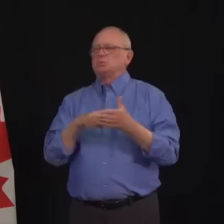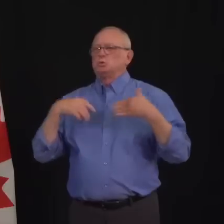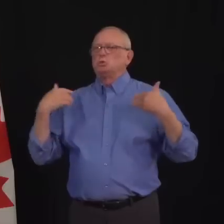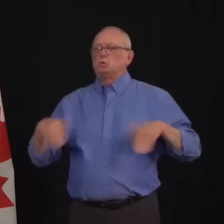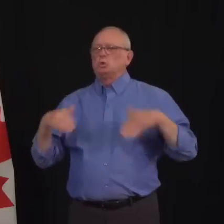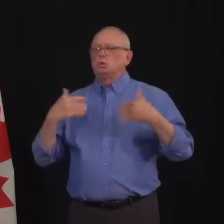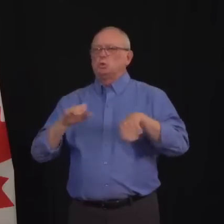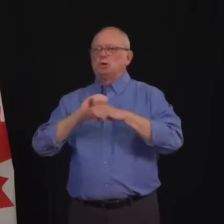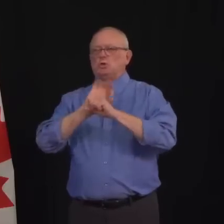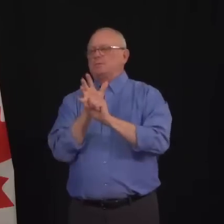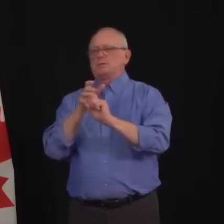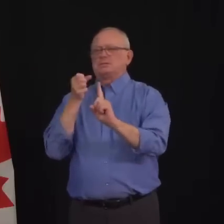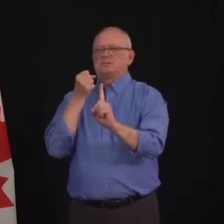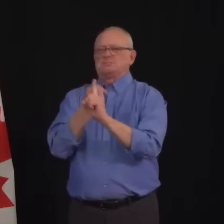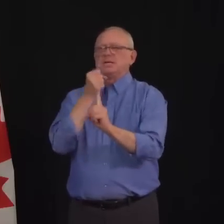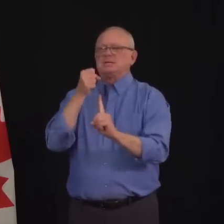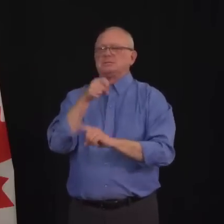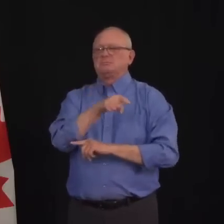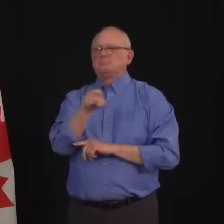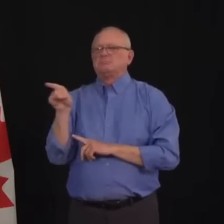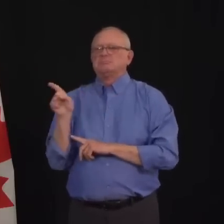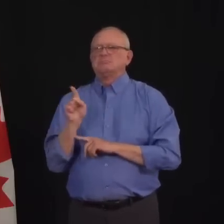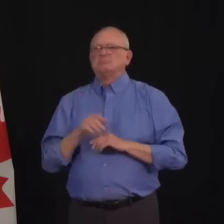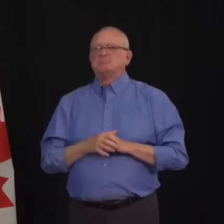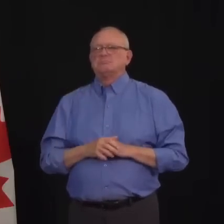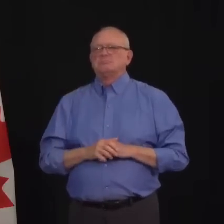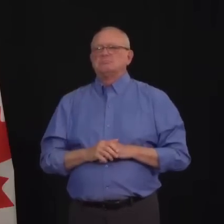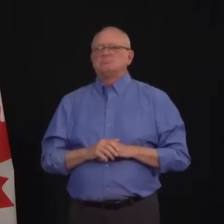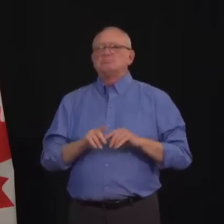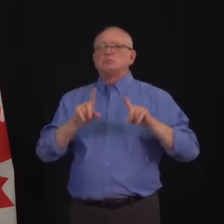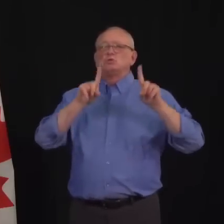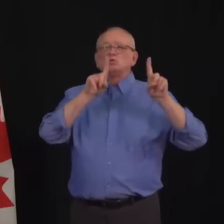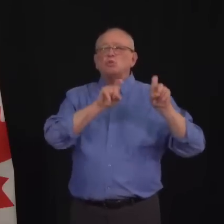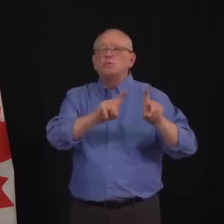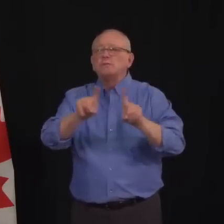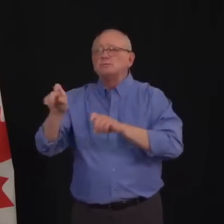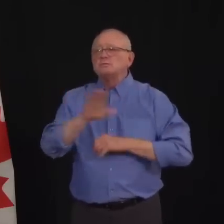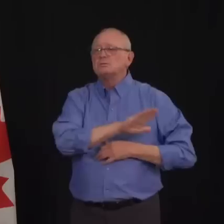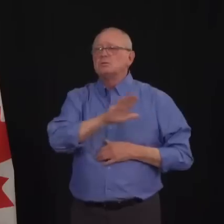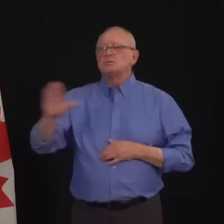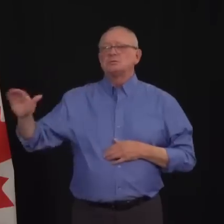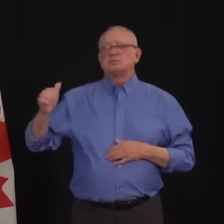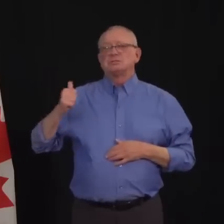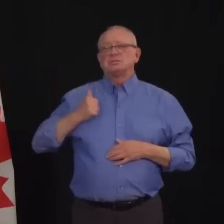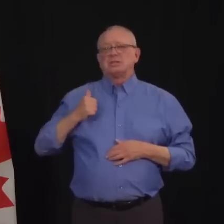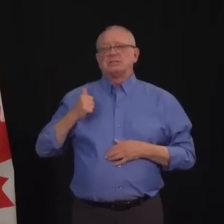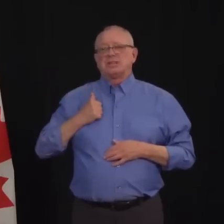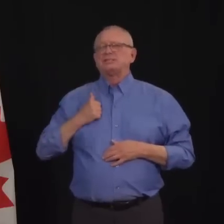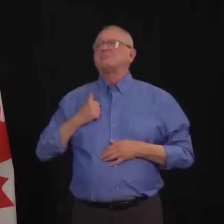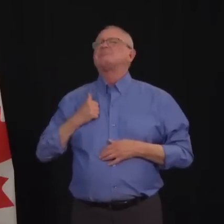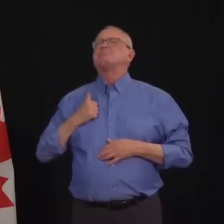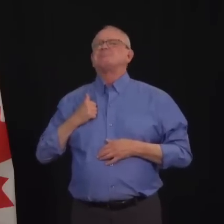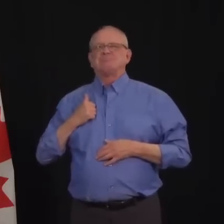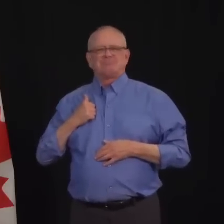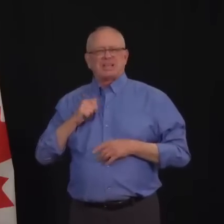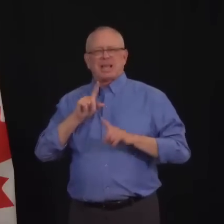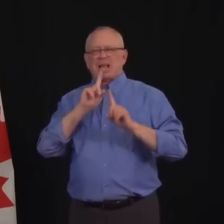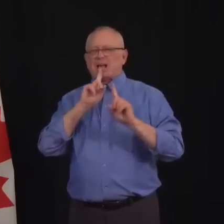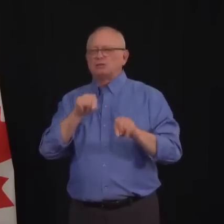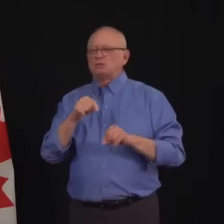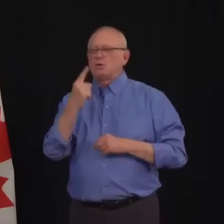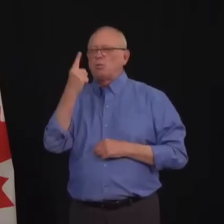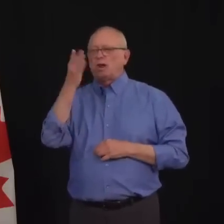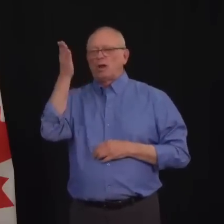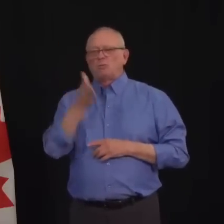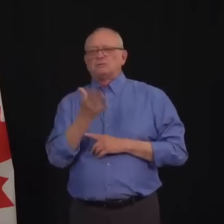This national survey found that one in five Canadians reported feeling moderate to severe anxiety in the last few weeks